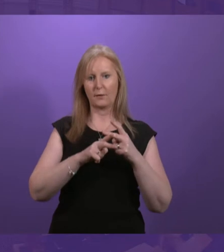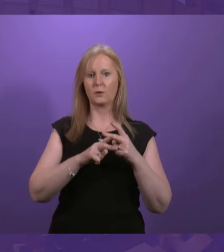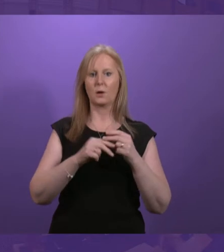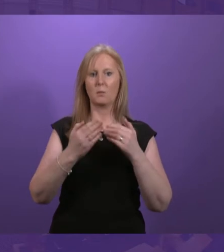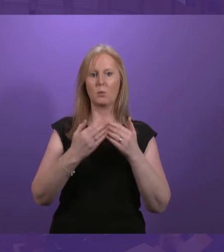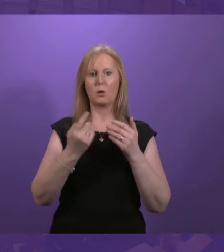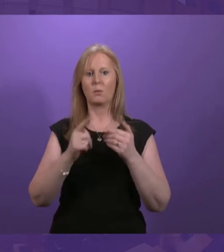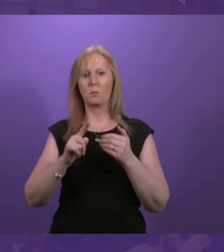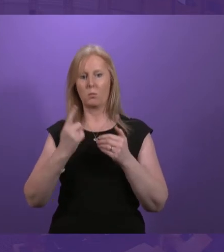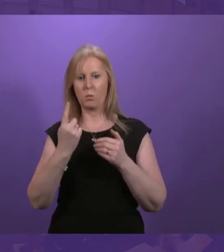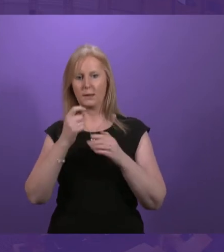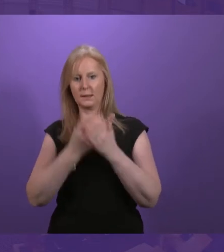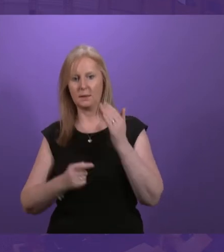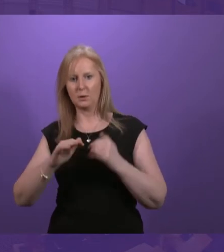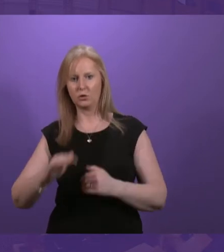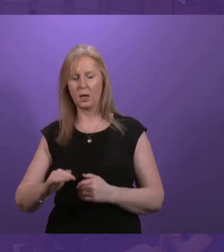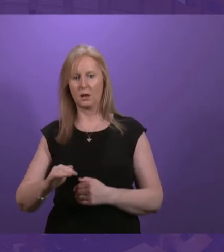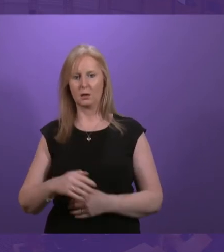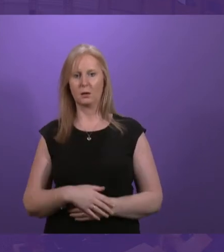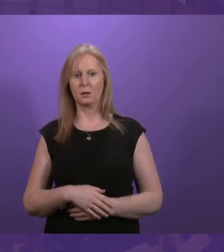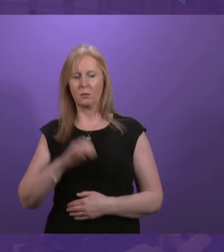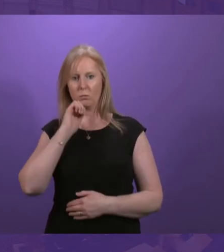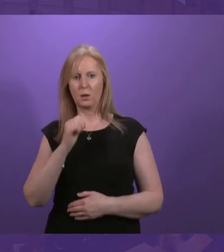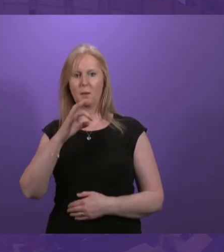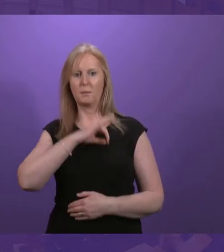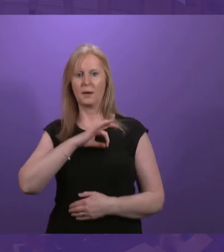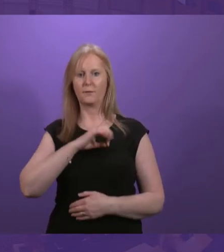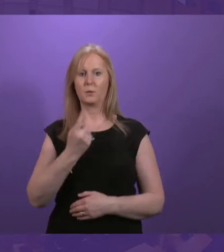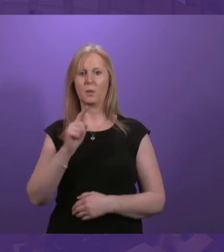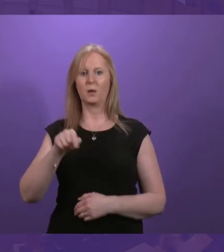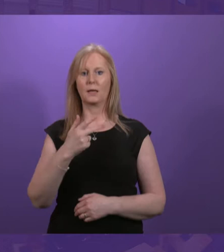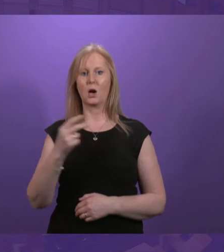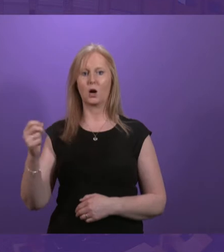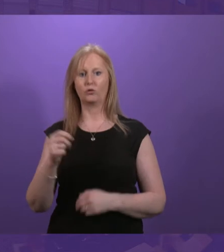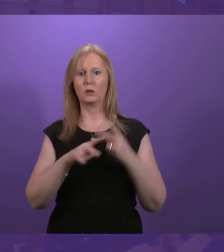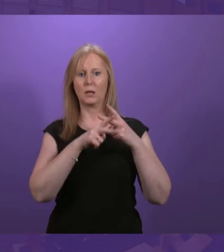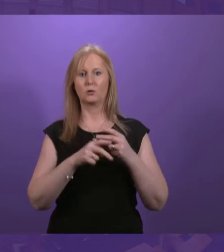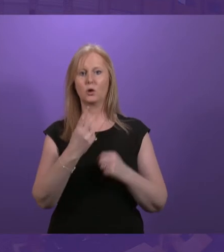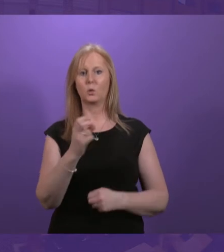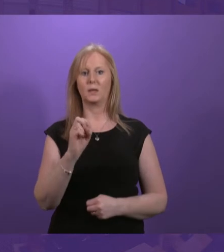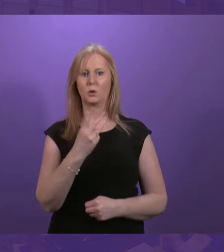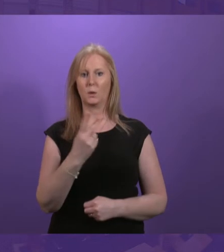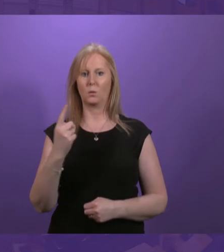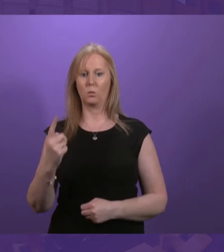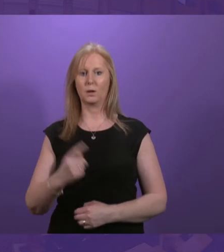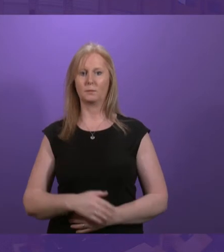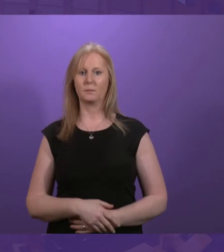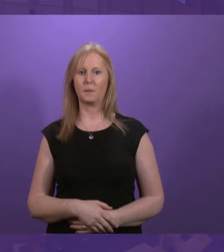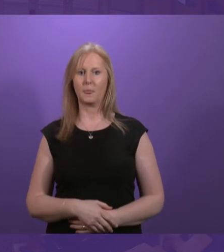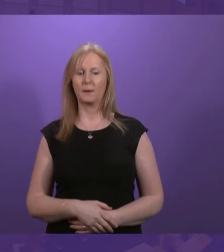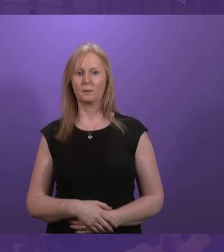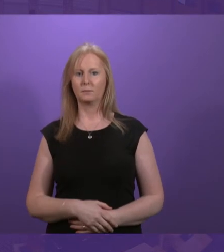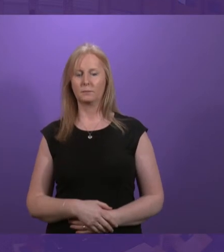child, which will benefit around 1,800 Scottish carers from early 2021. Jeremy Balfour to be followed by Jenny